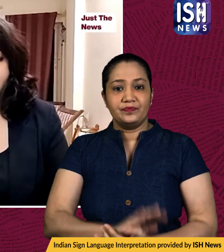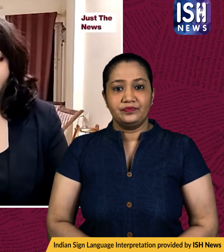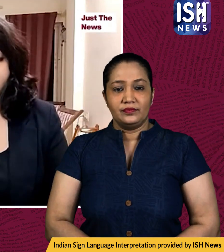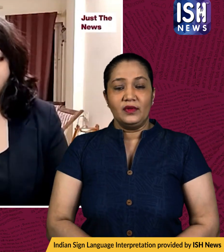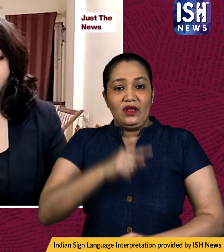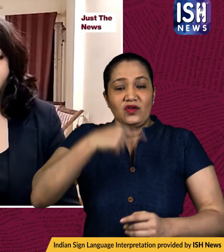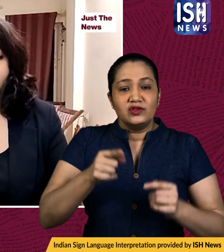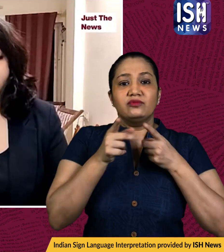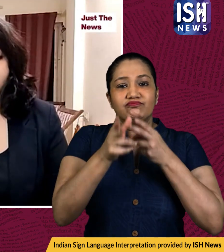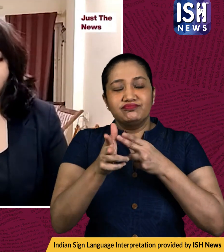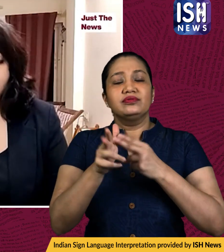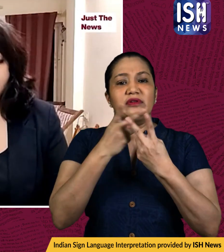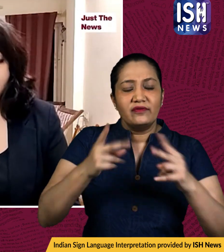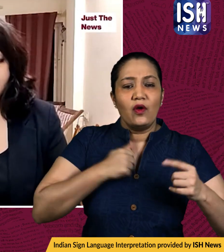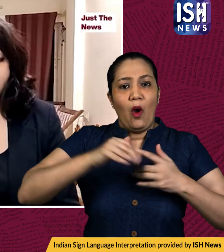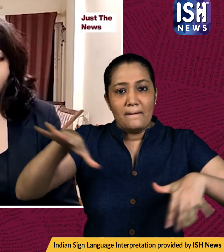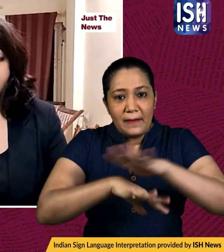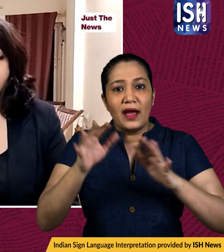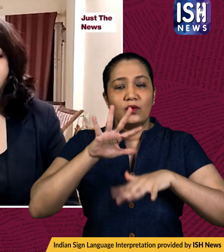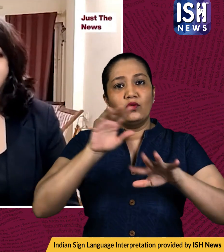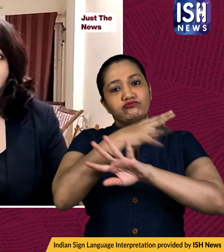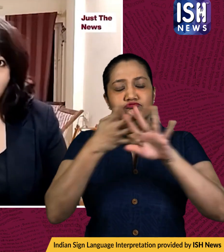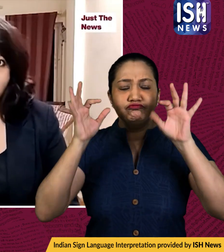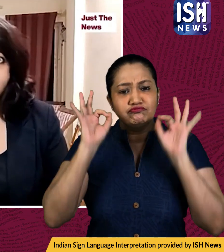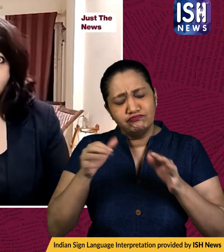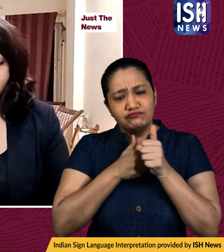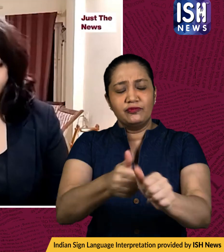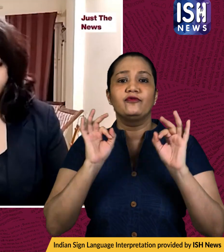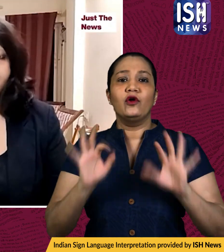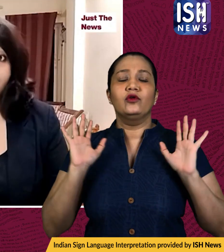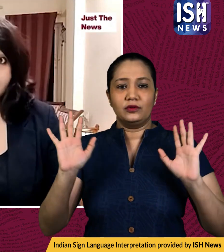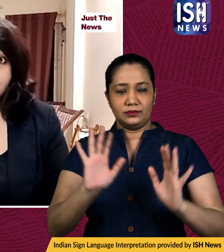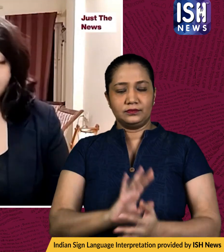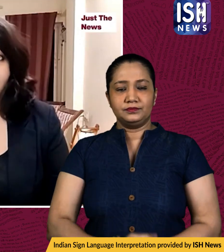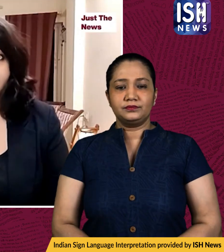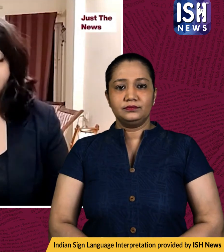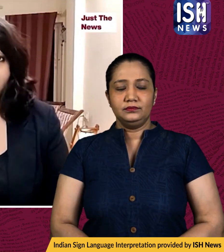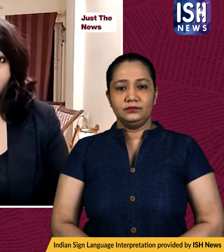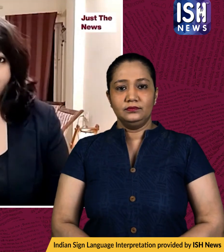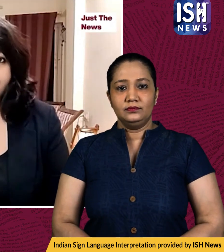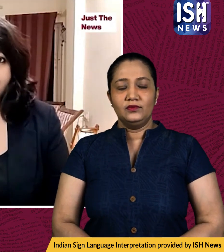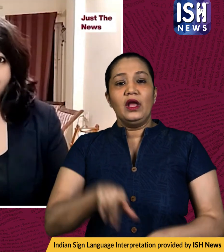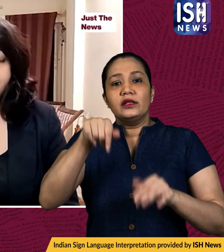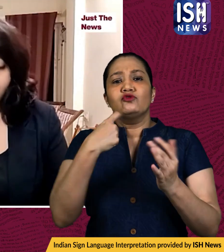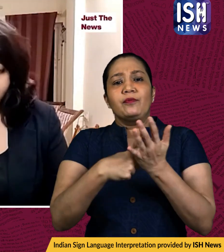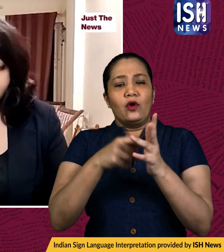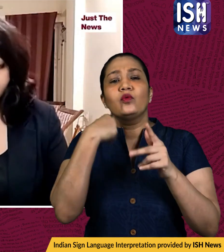operation was going strictly in line with its plan is what the report said and this is a report according to reuters